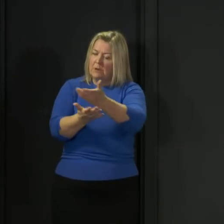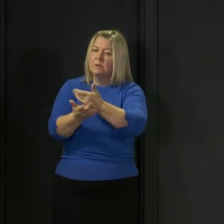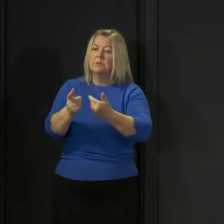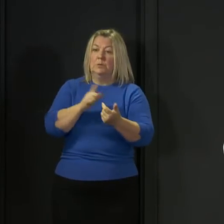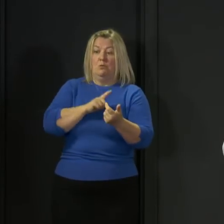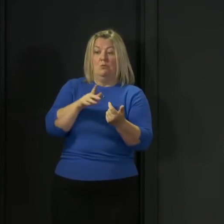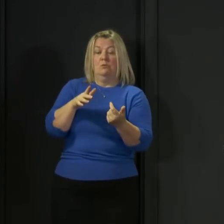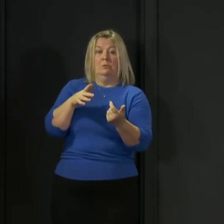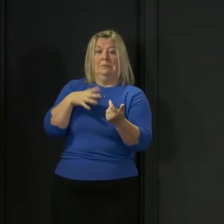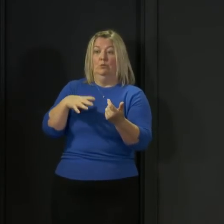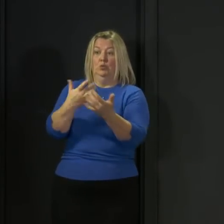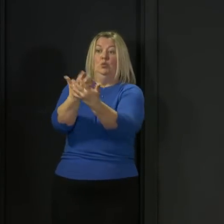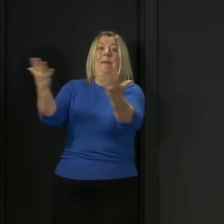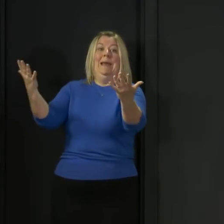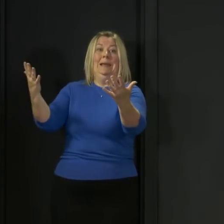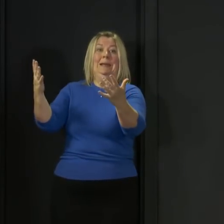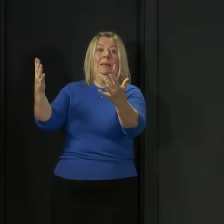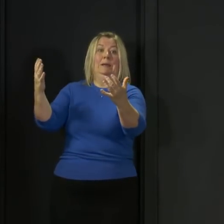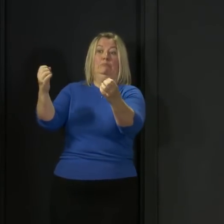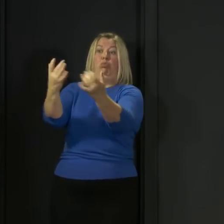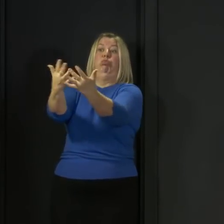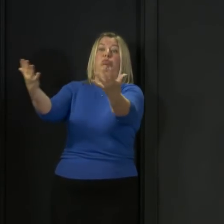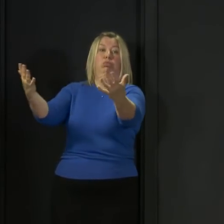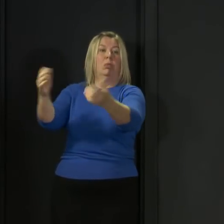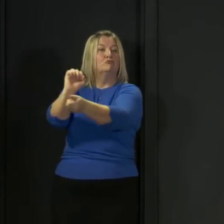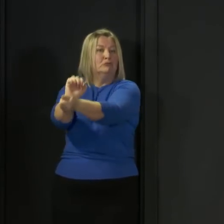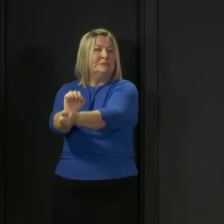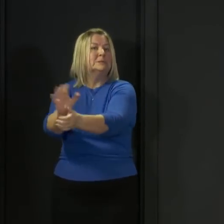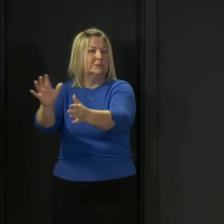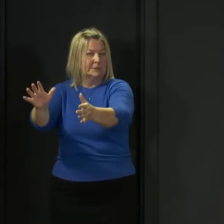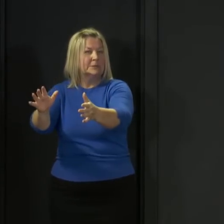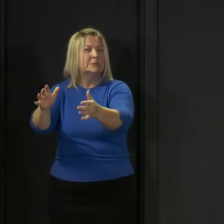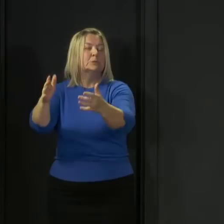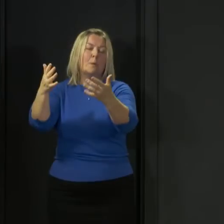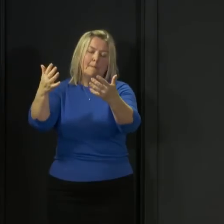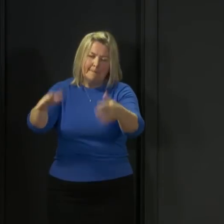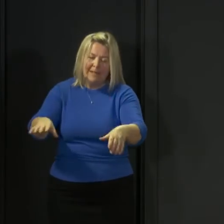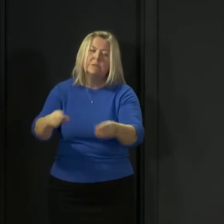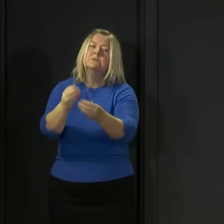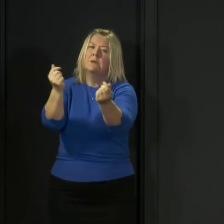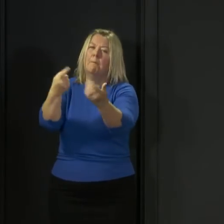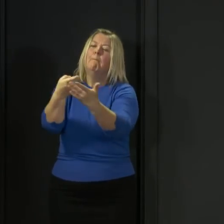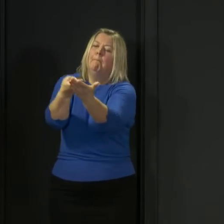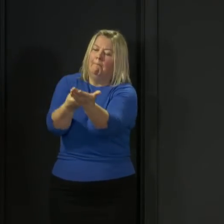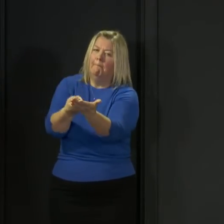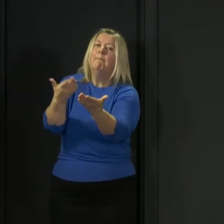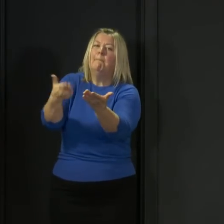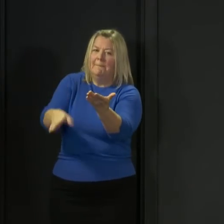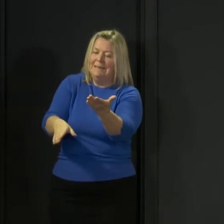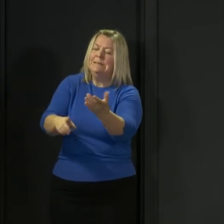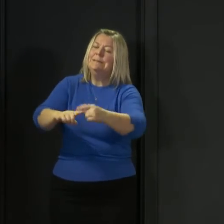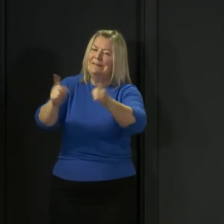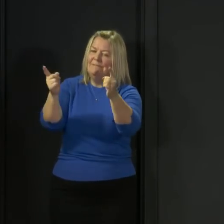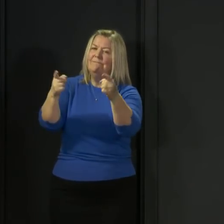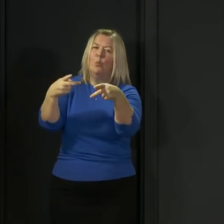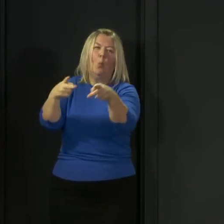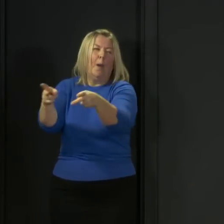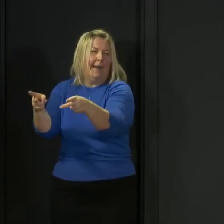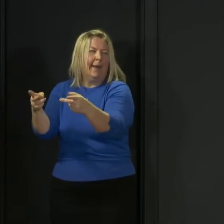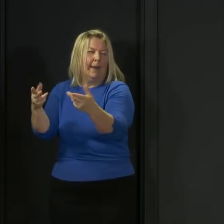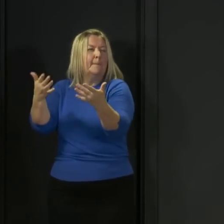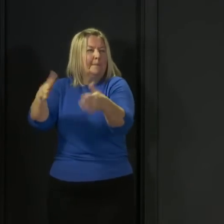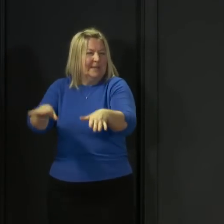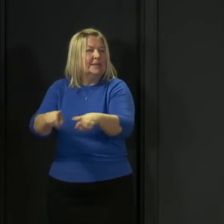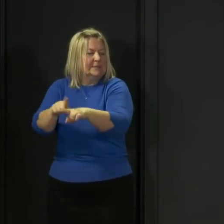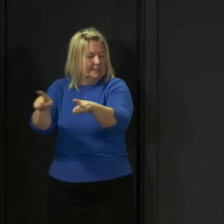to release and relieve some of the measures that have had to be put in place in prisons which have led to a differing regime for prisoners